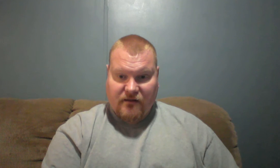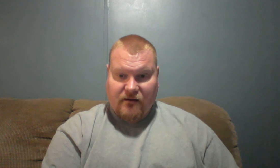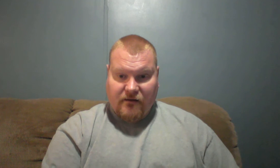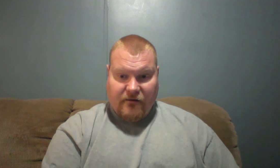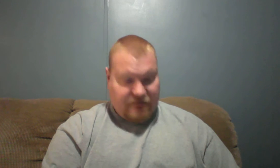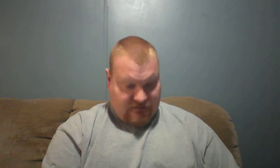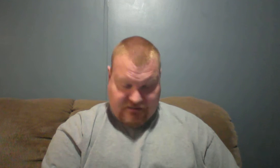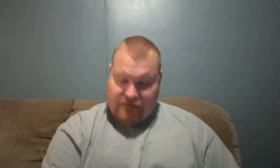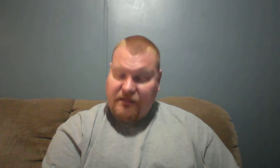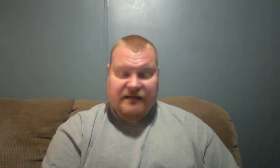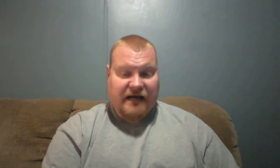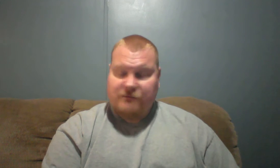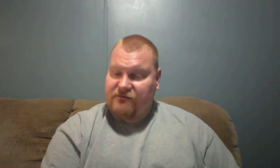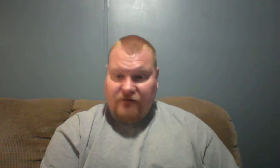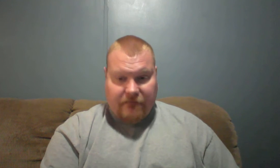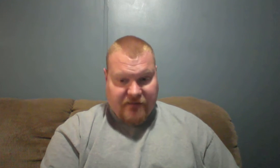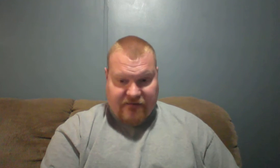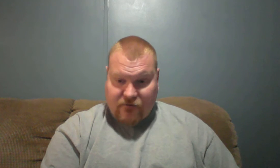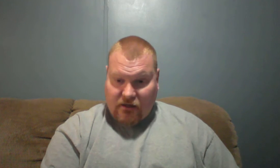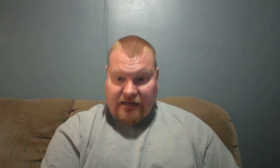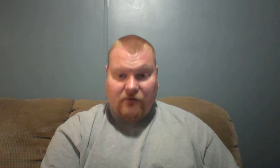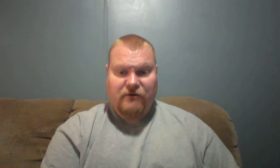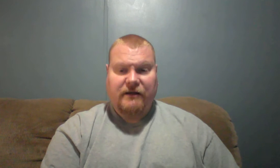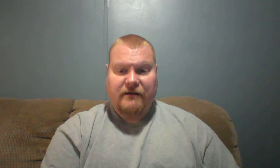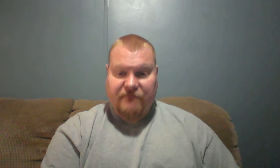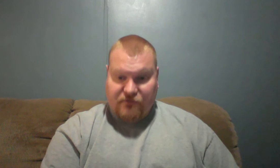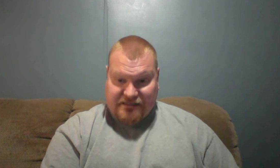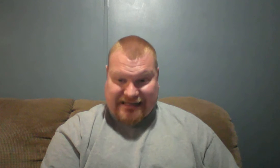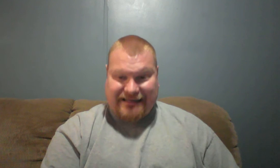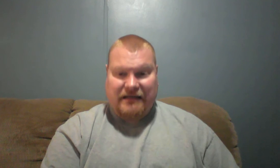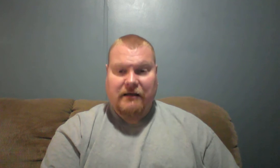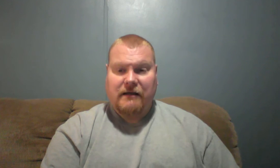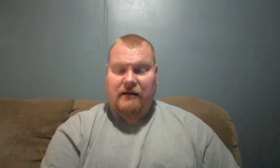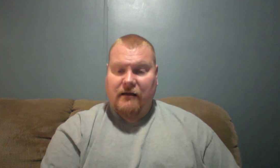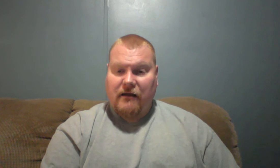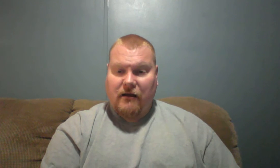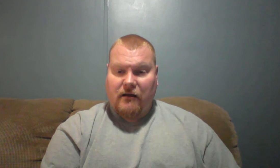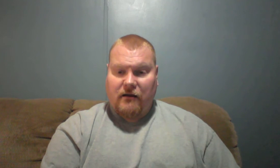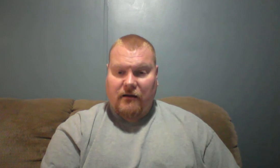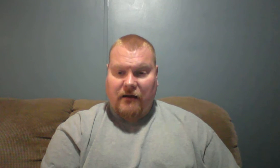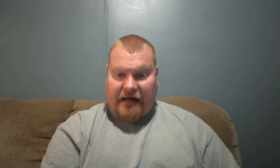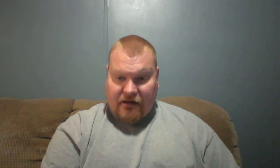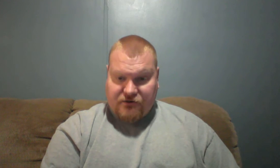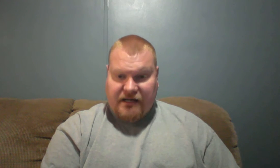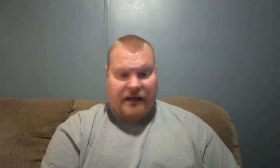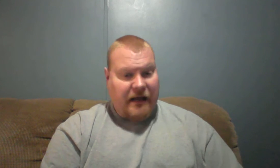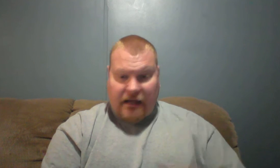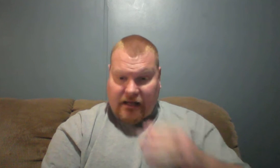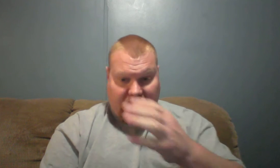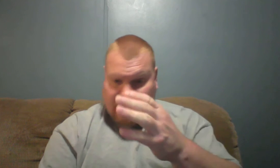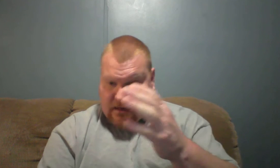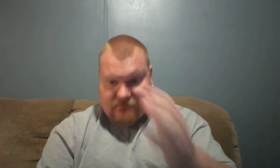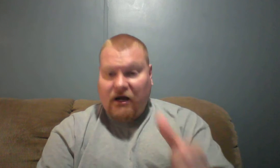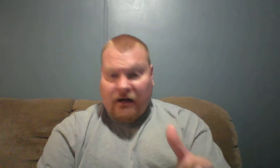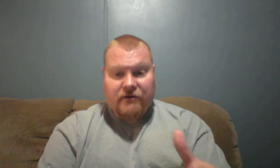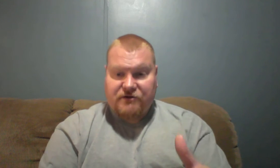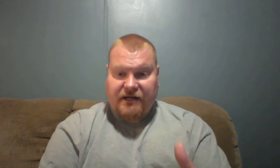as I've said many times if you're elderly if you're sickly I understand and God understands.